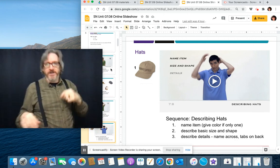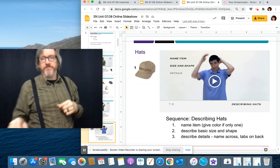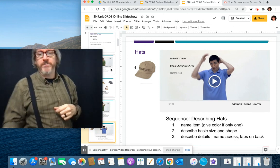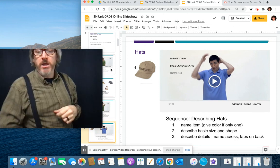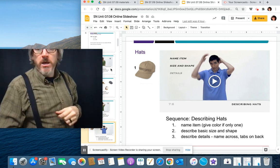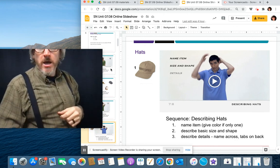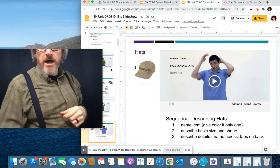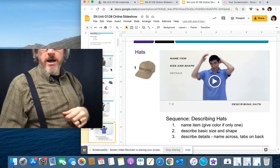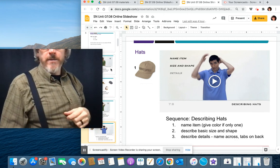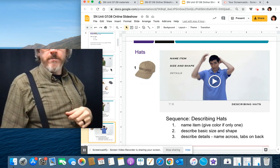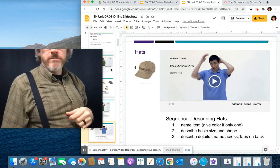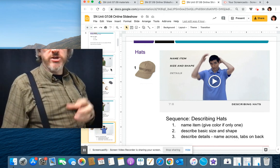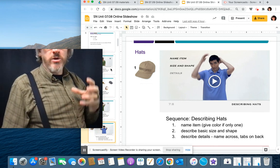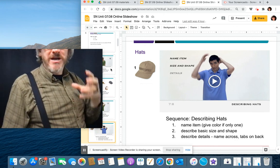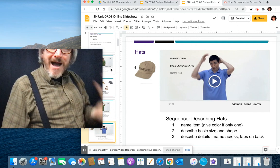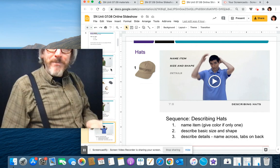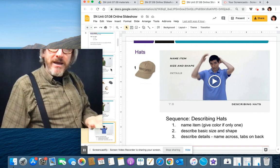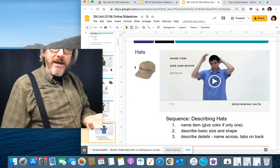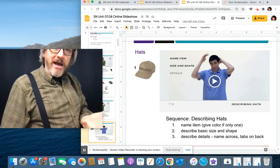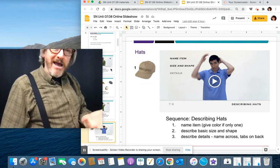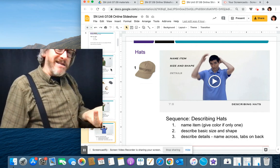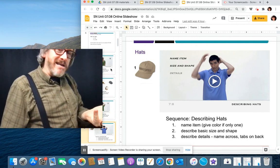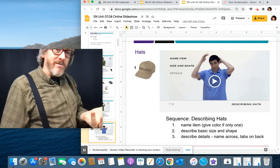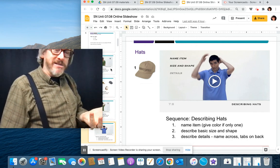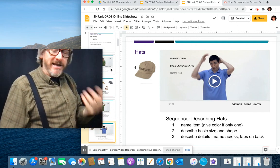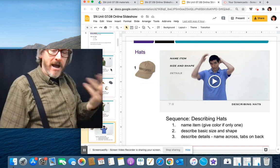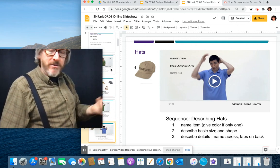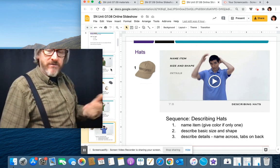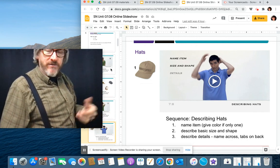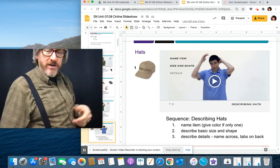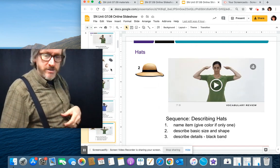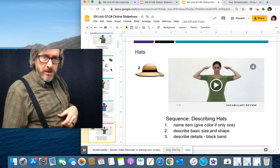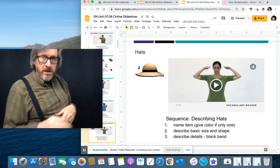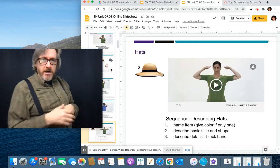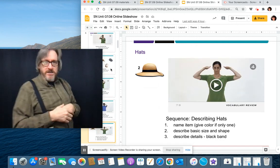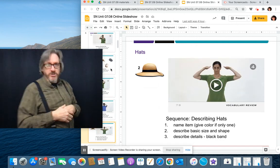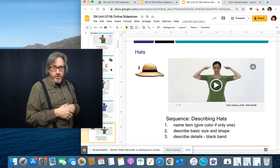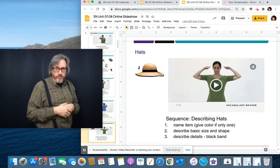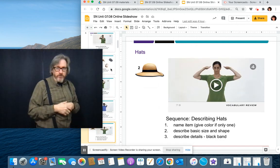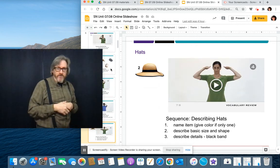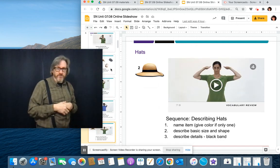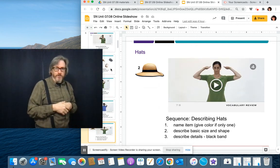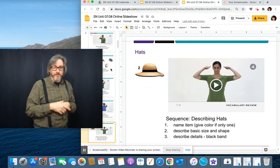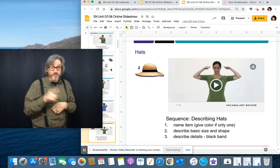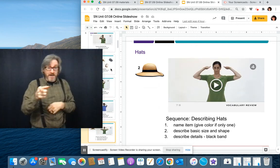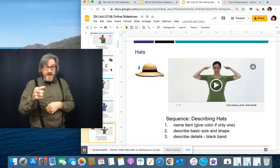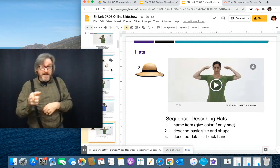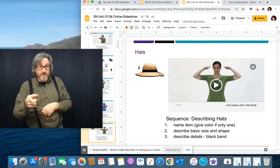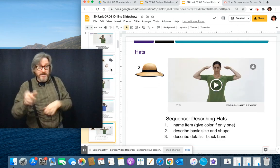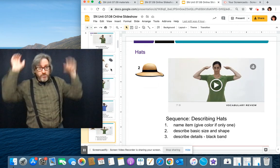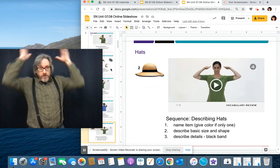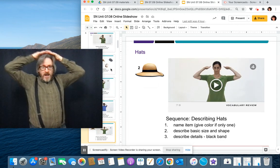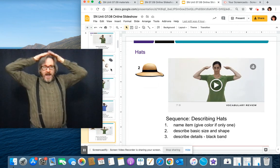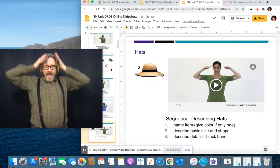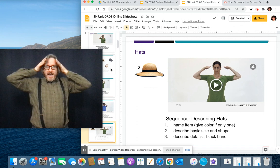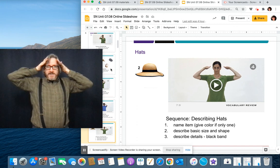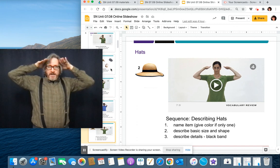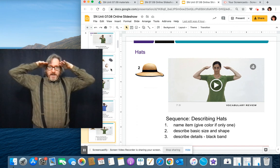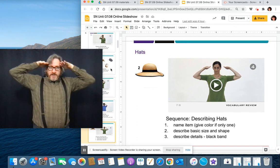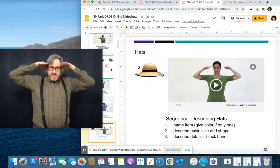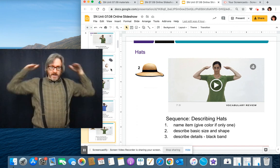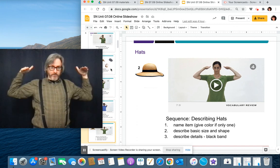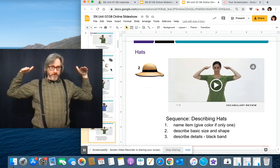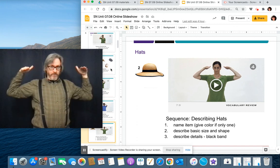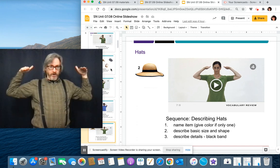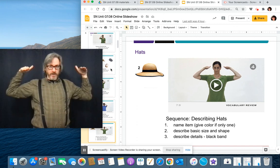the same thing. Um, so copy, as I always say, copy the videos until you feel comfortable. Now with this one hat,